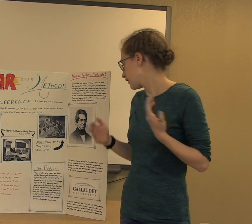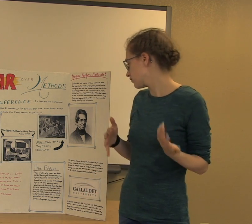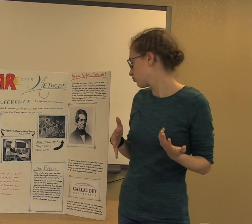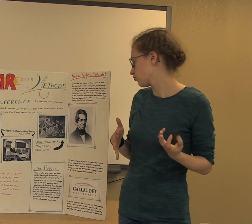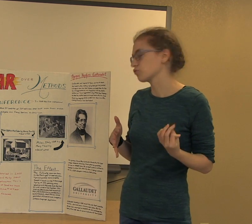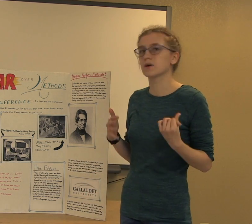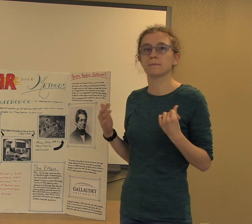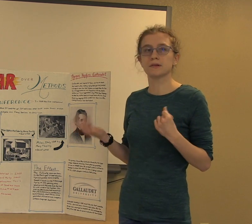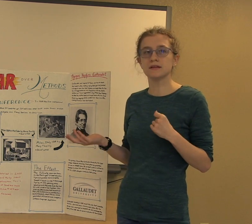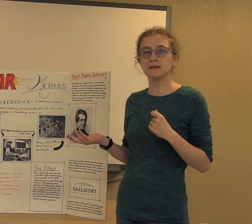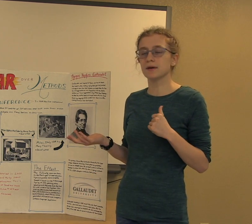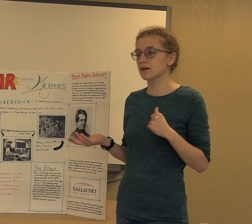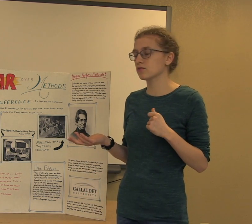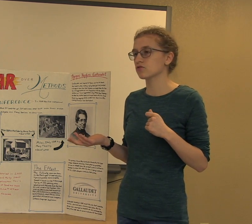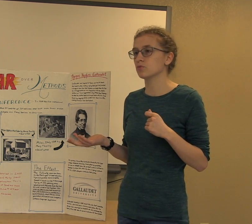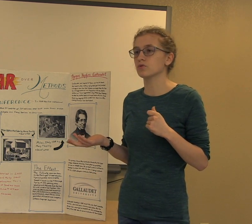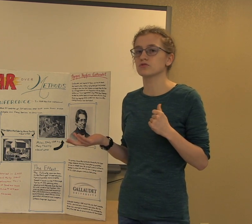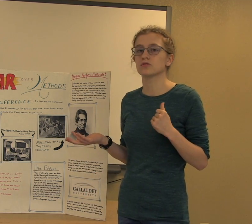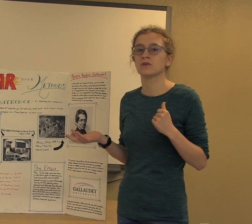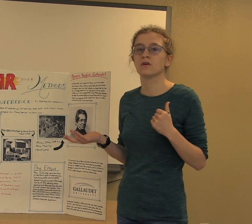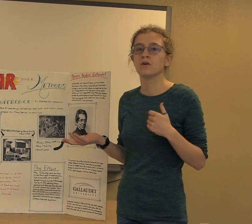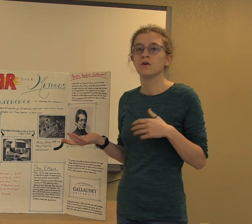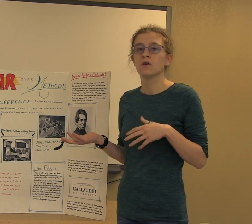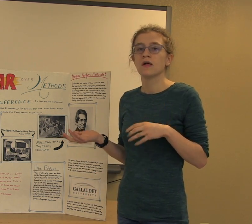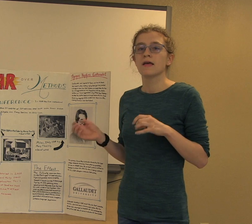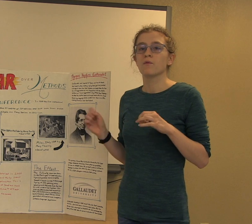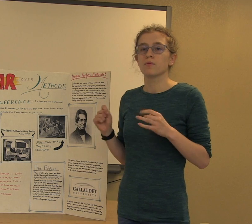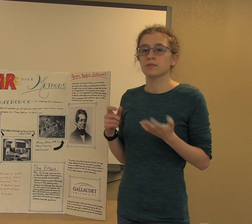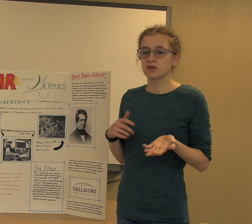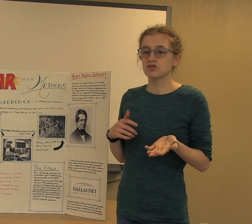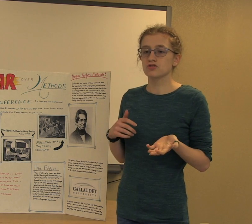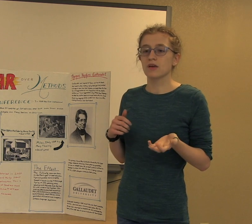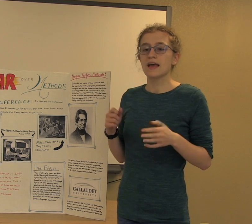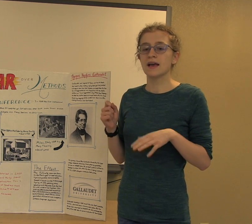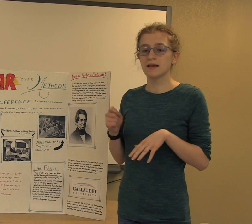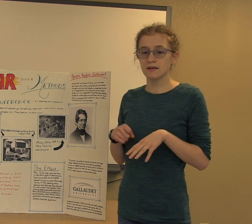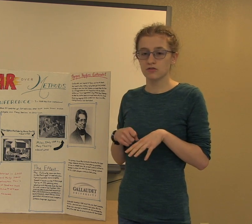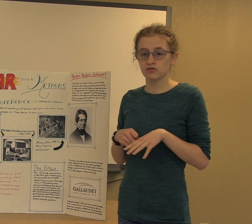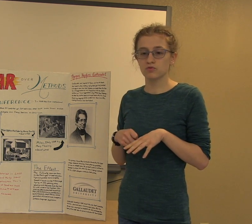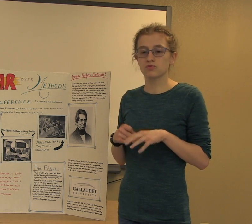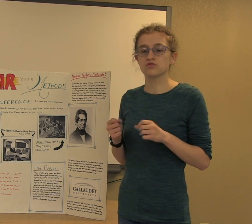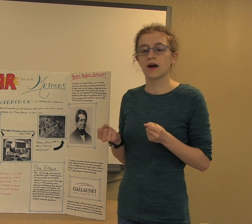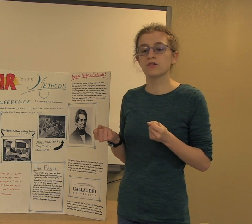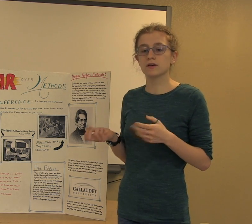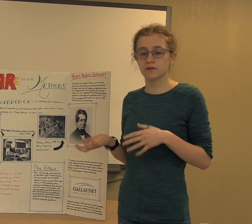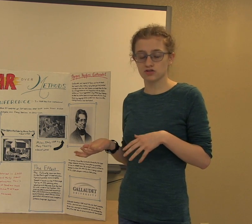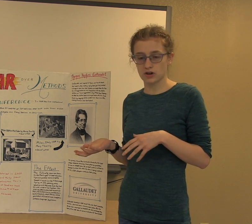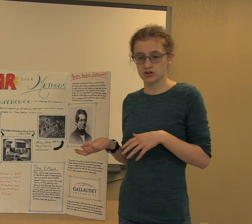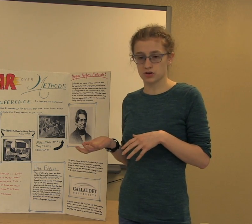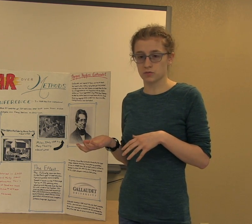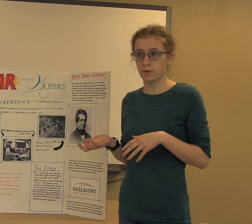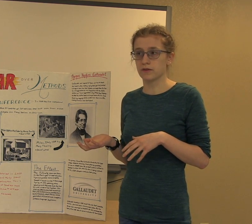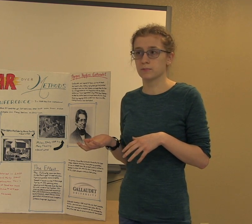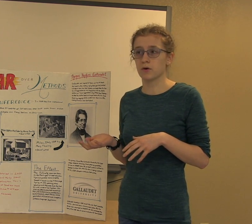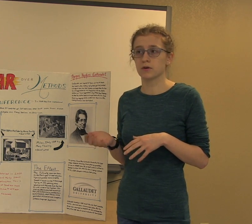Signs and gestures were completely banned in schools, teachers hitting students who signed or even gestured when they spoke